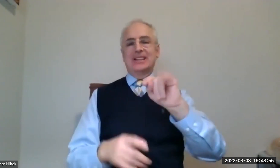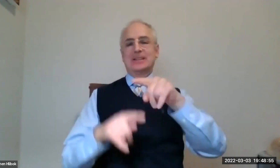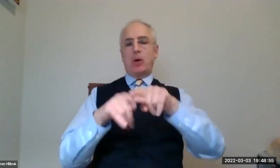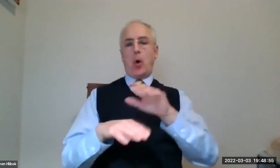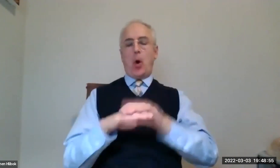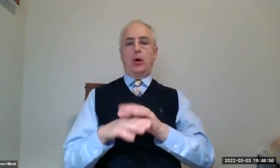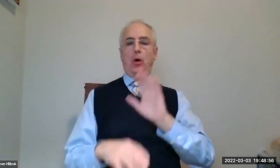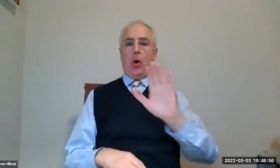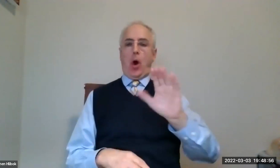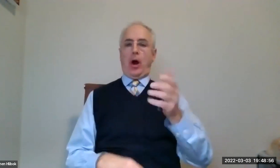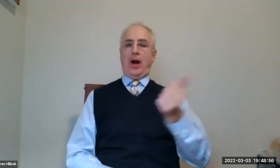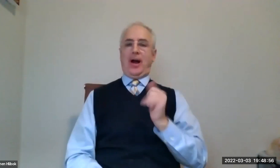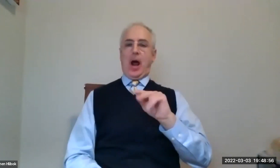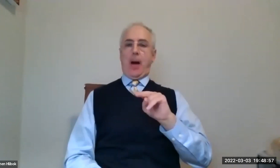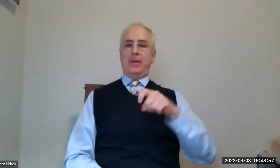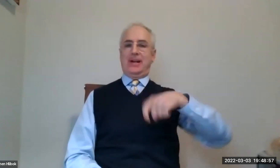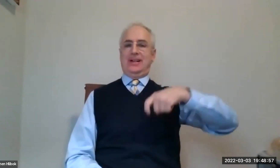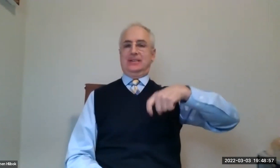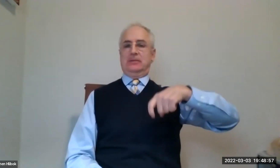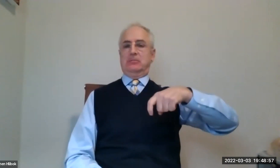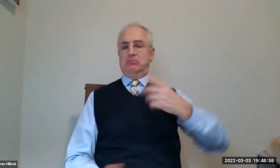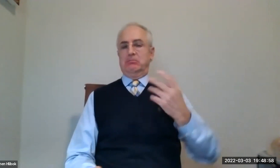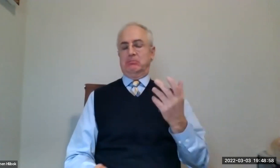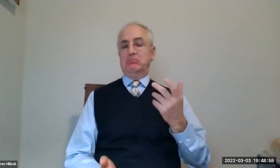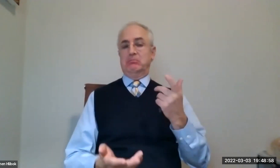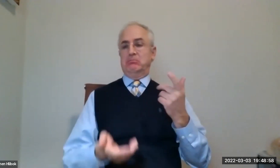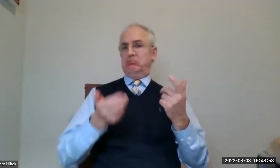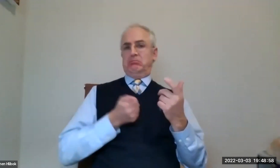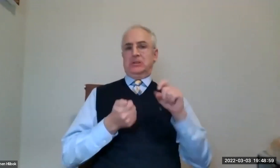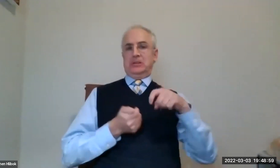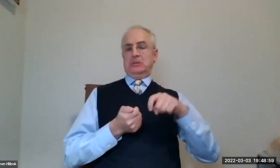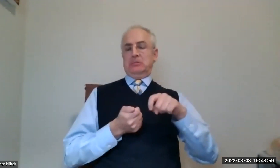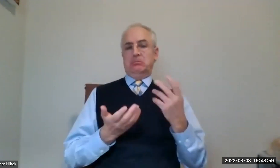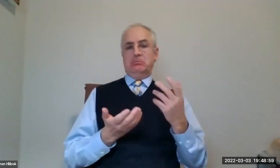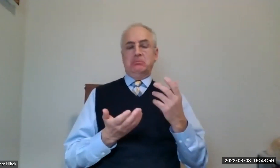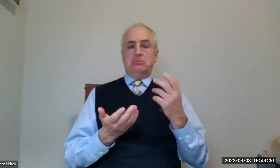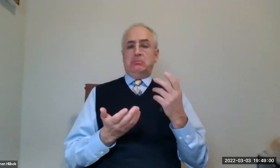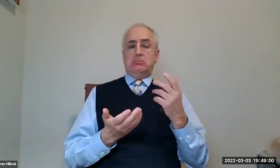if you're asking about the portfolio, it really depends on the needs that you expect to have.